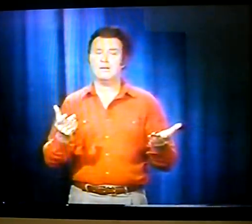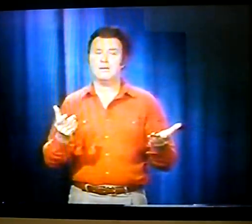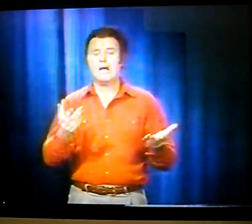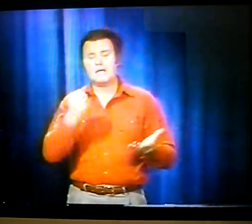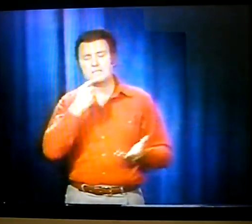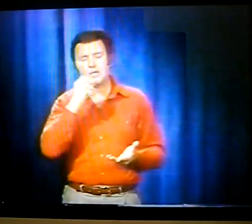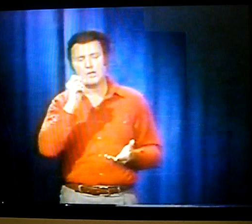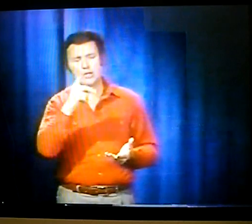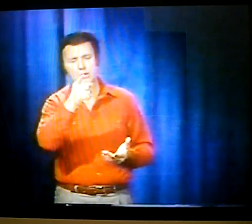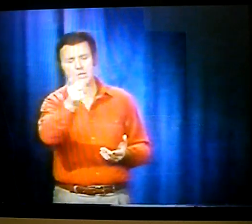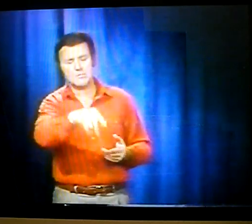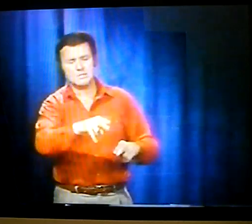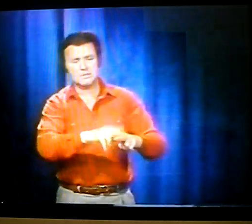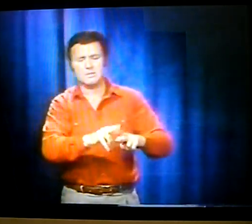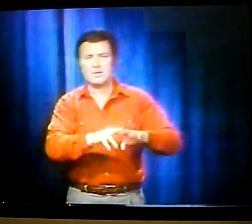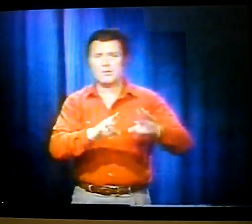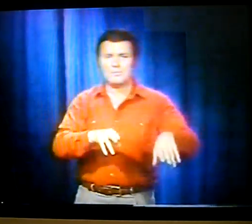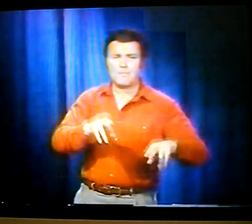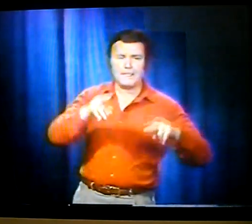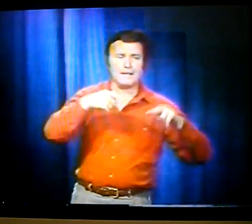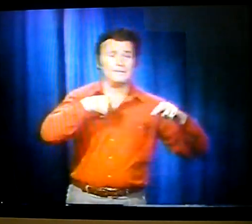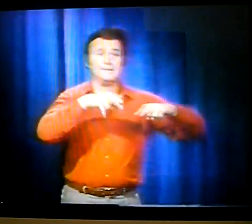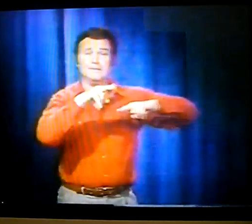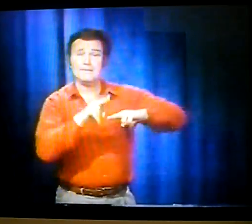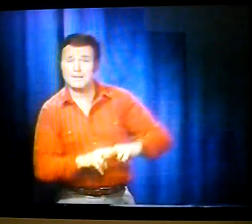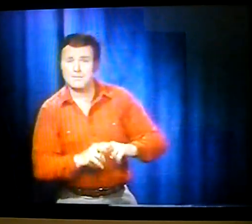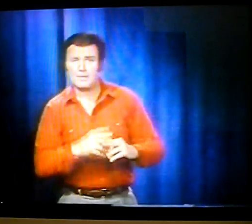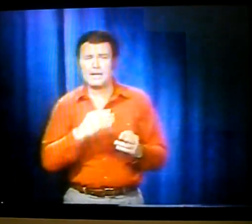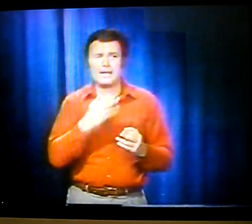I wrote all that down. He said, let me tell you something. Sit down.